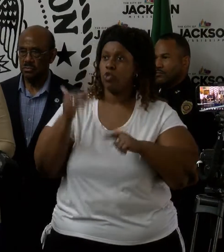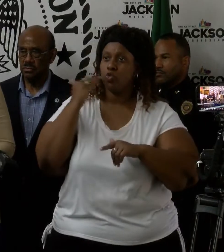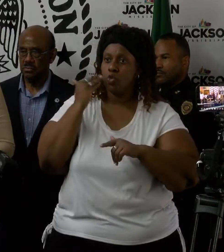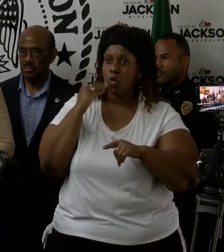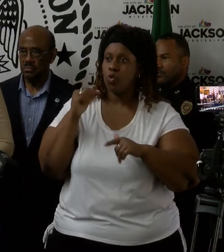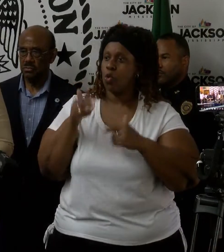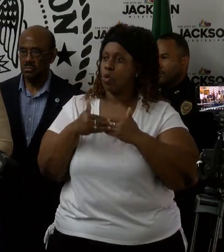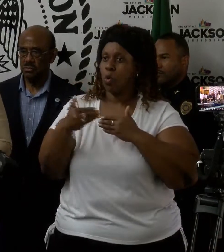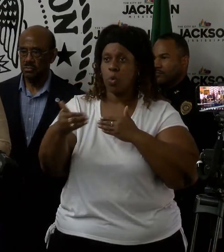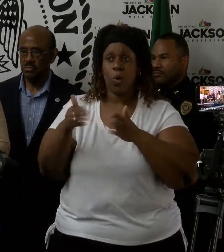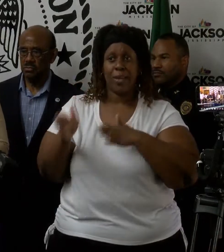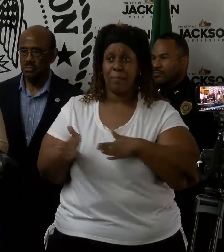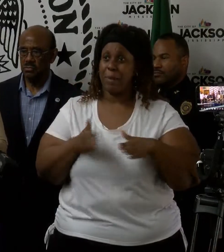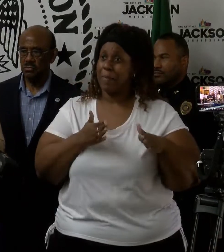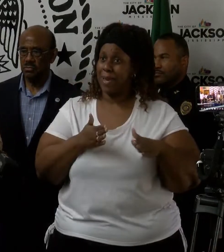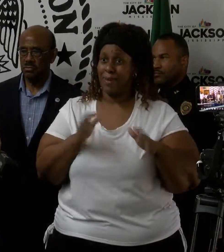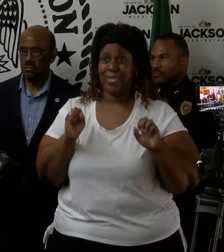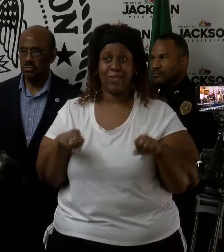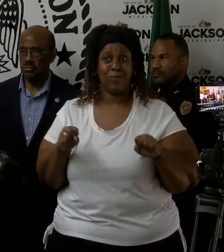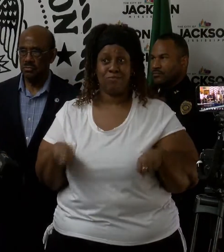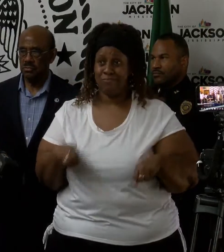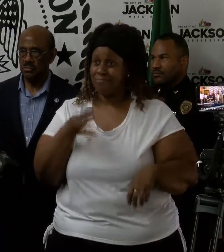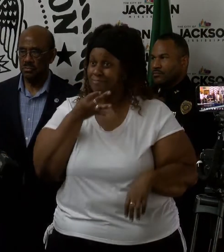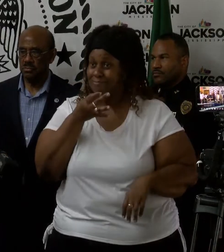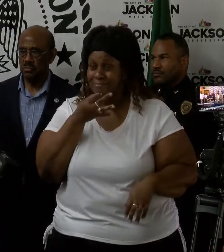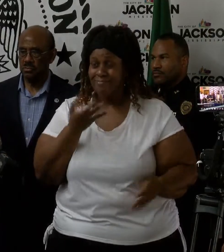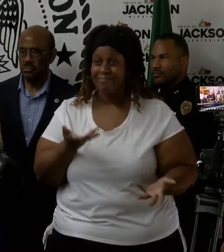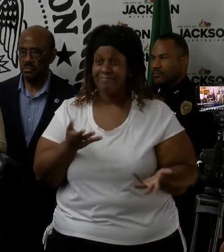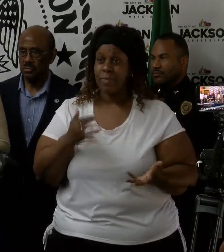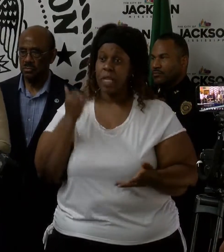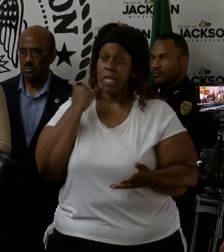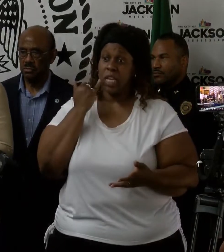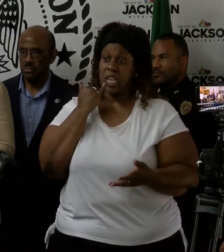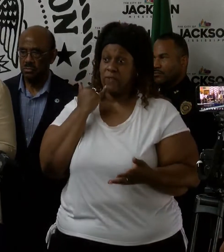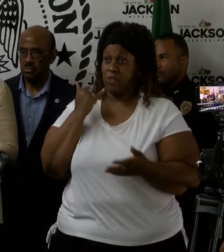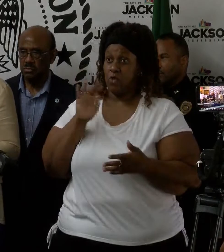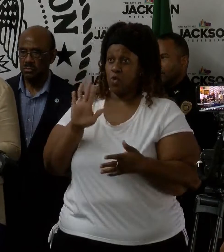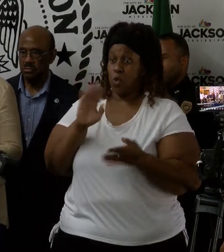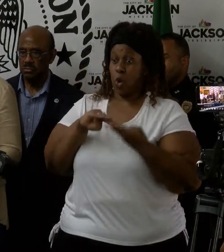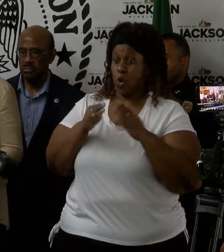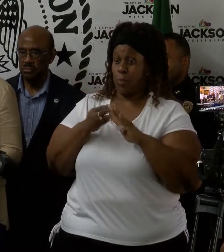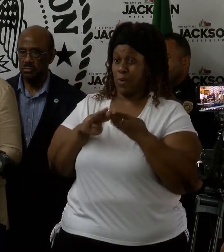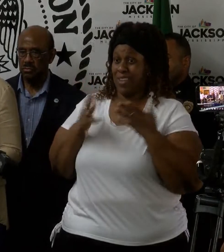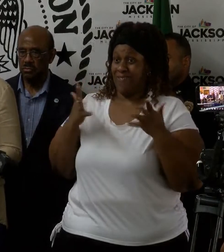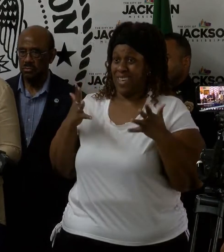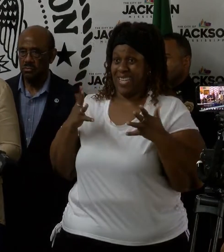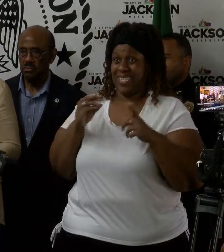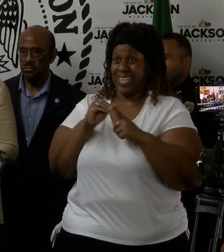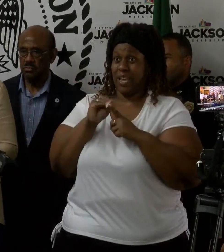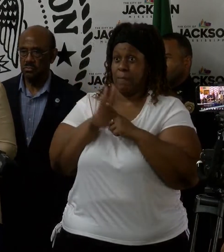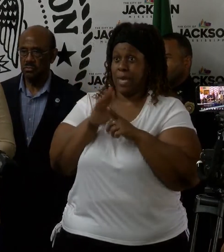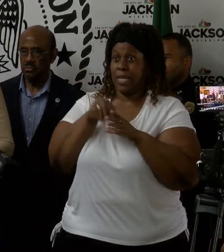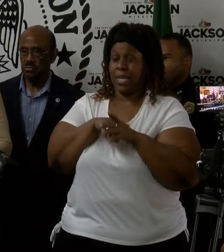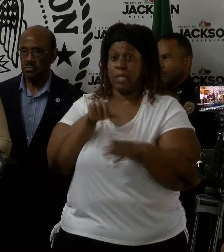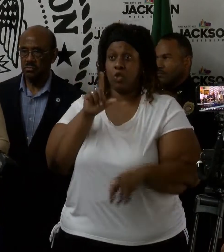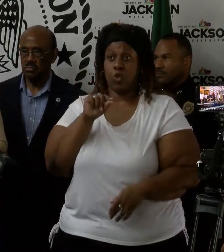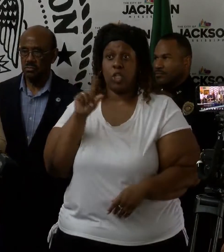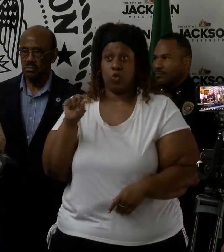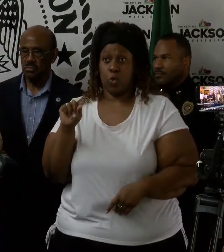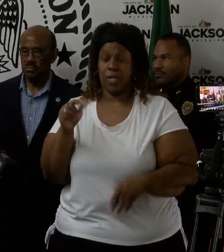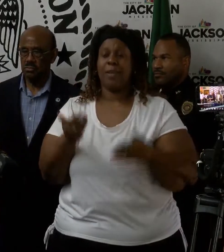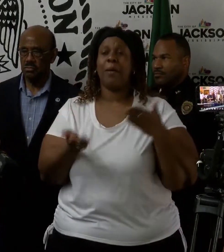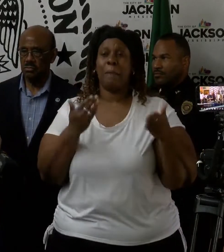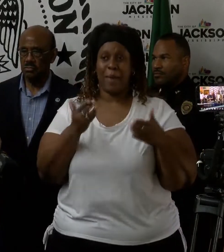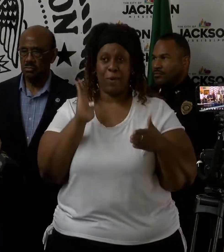soon as possible. If you were one of the early impacted communities in 2020, it is likely that you will